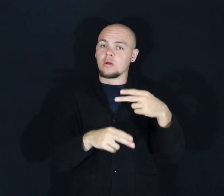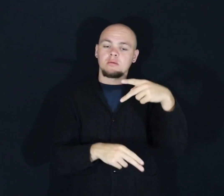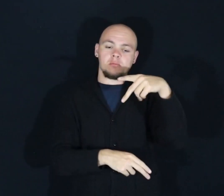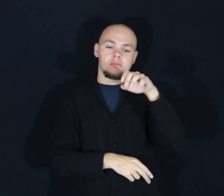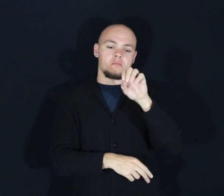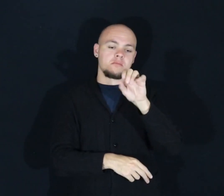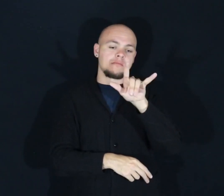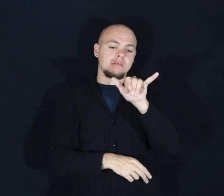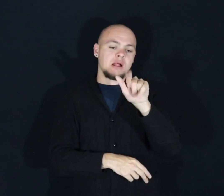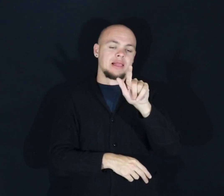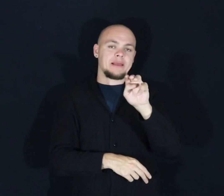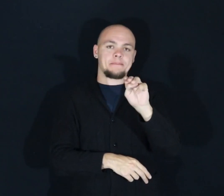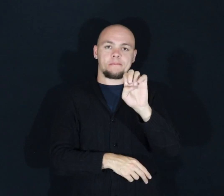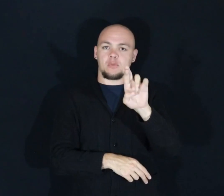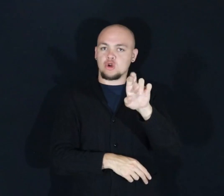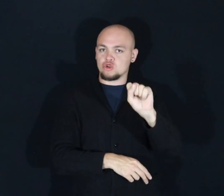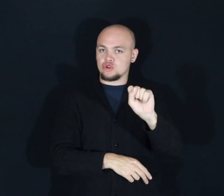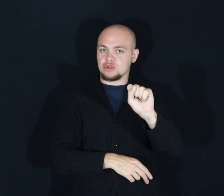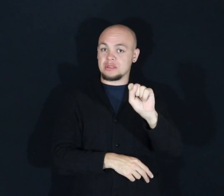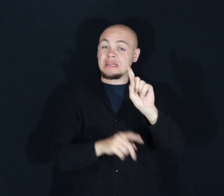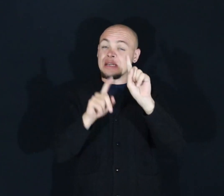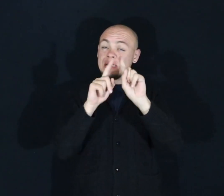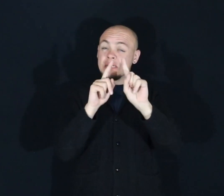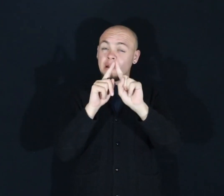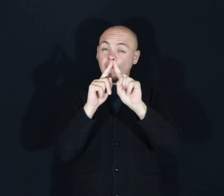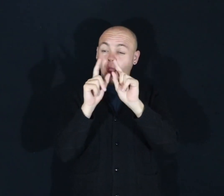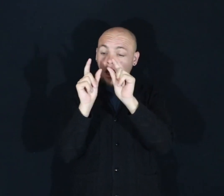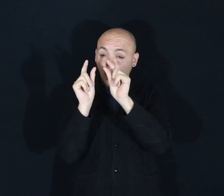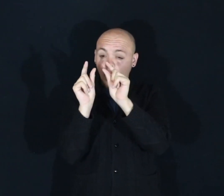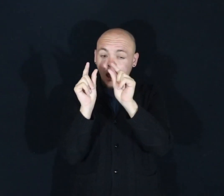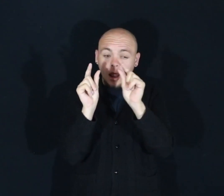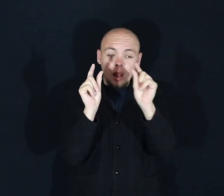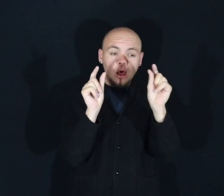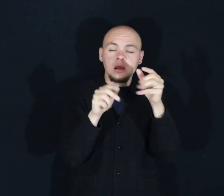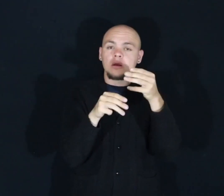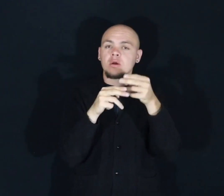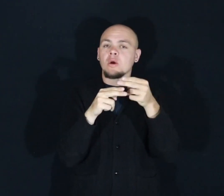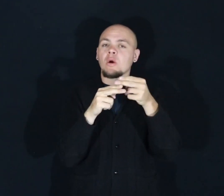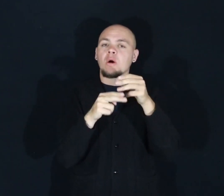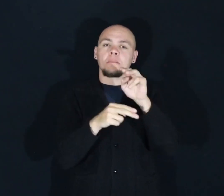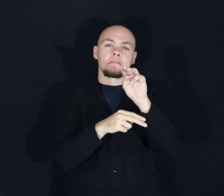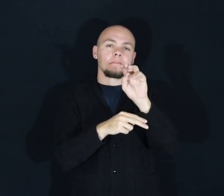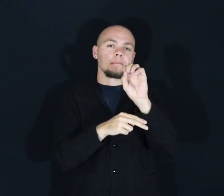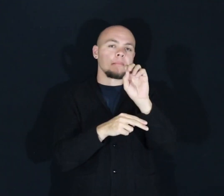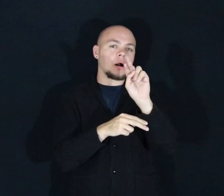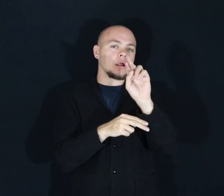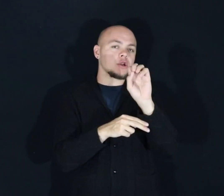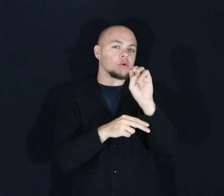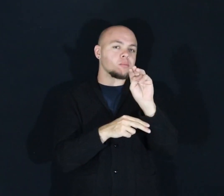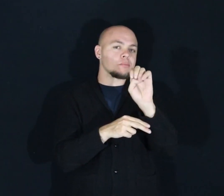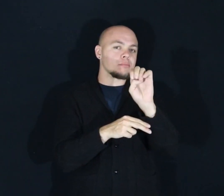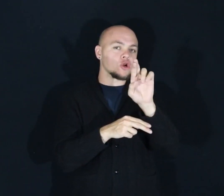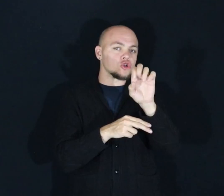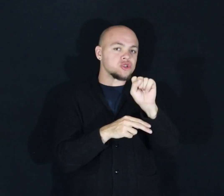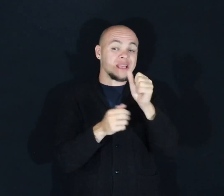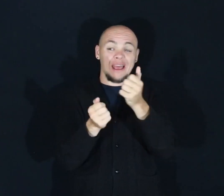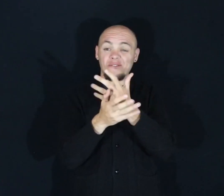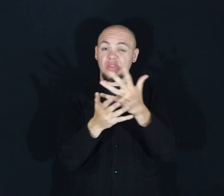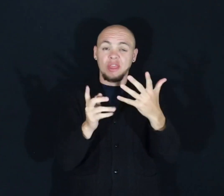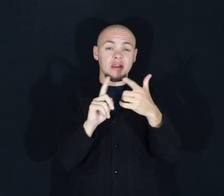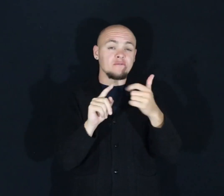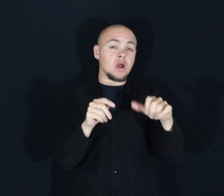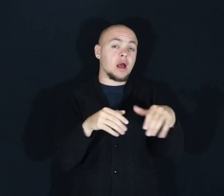materials that are made out of lots and lots of little parts called monomers. In fact, everything you see in nature, from